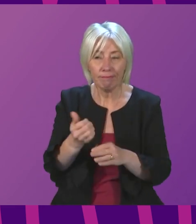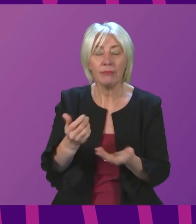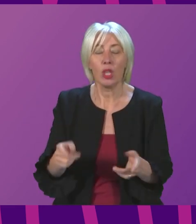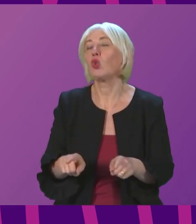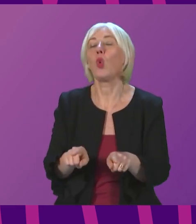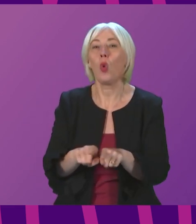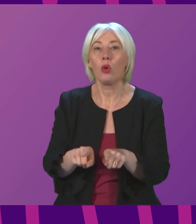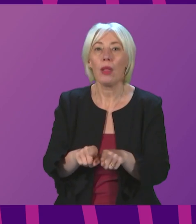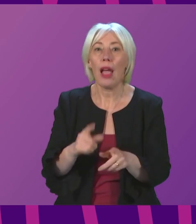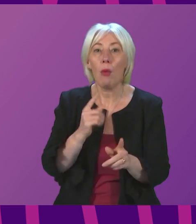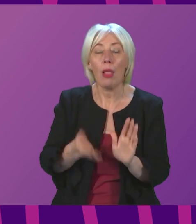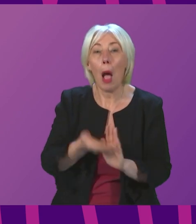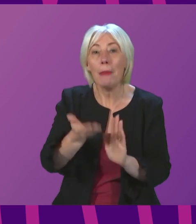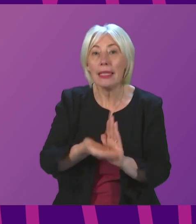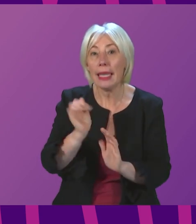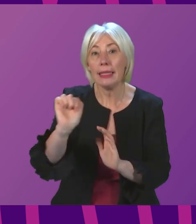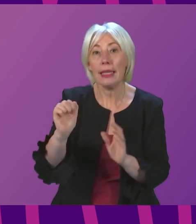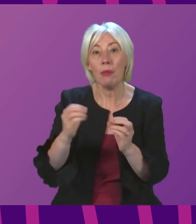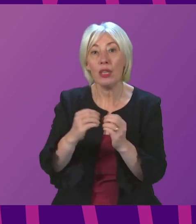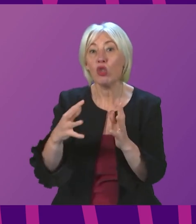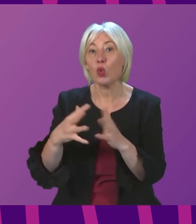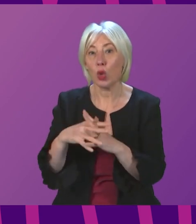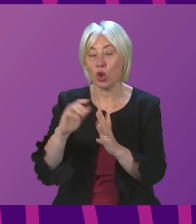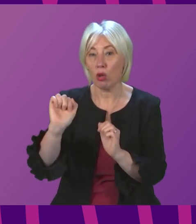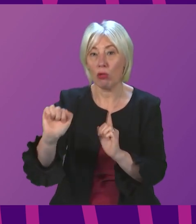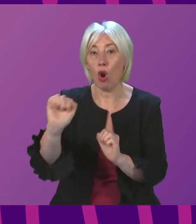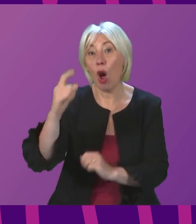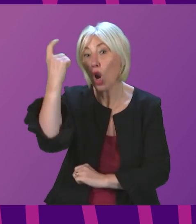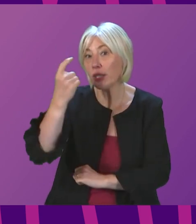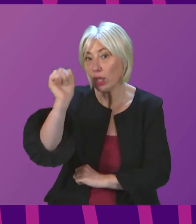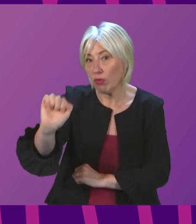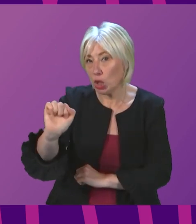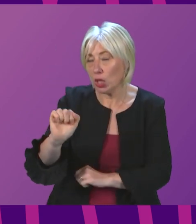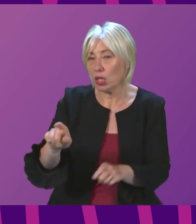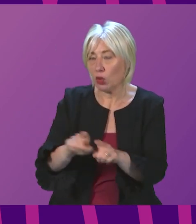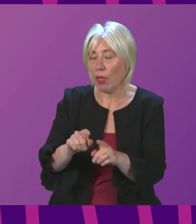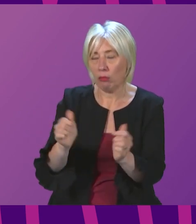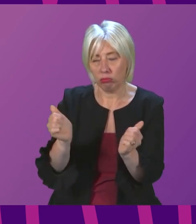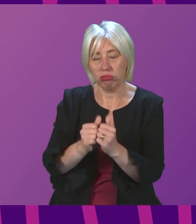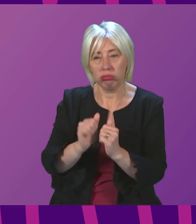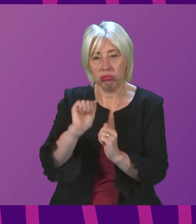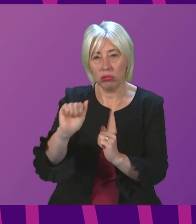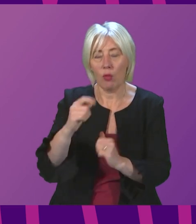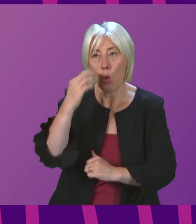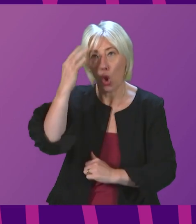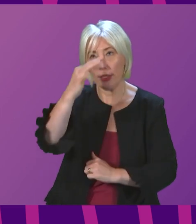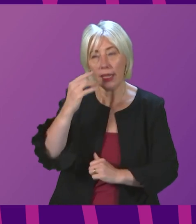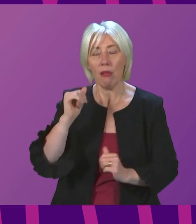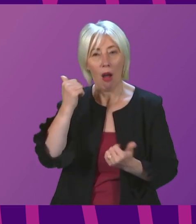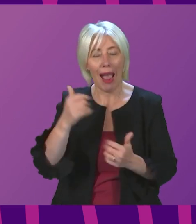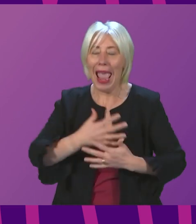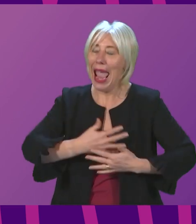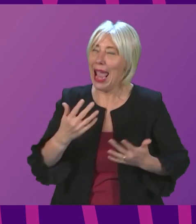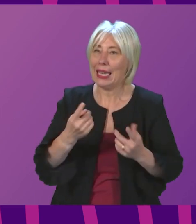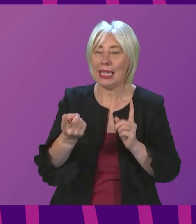to continue to update Beatrice Wishart on our considerations around this, and give her an assurance that we will consider in good faith any